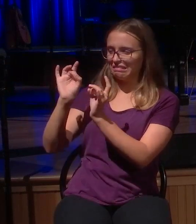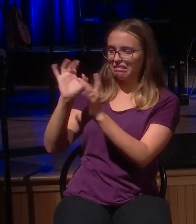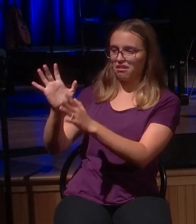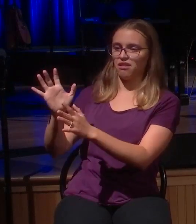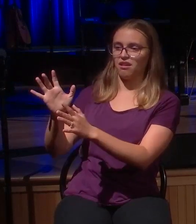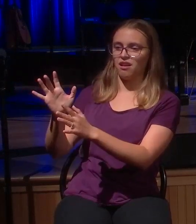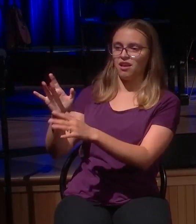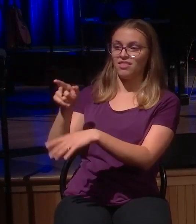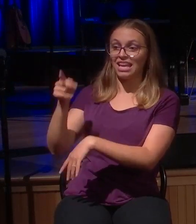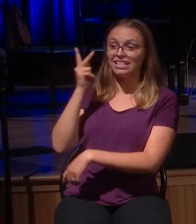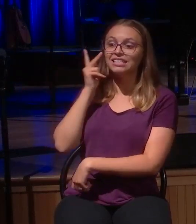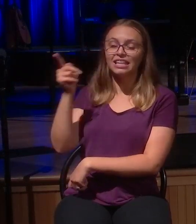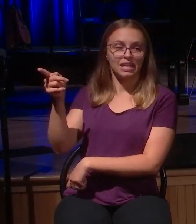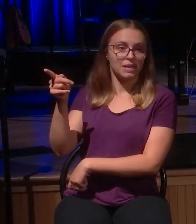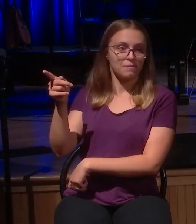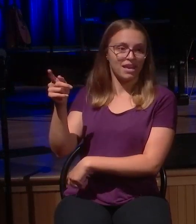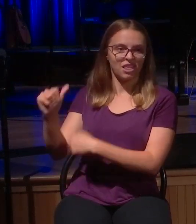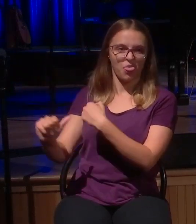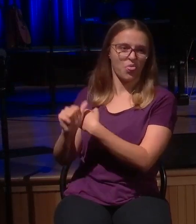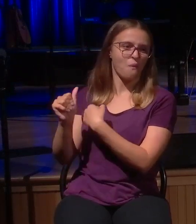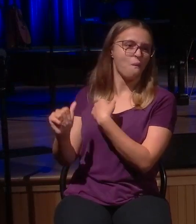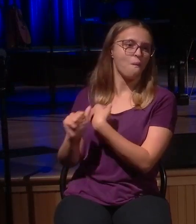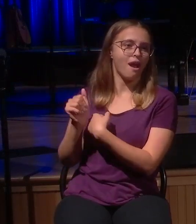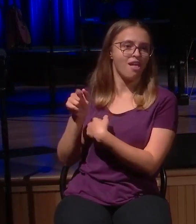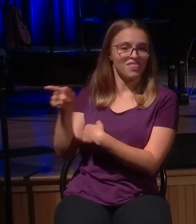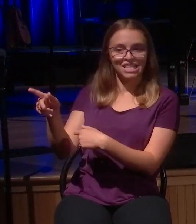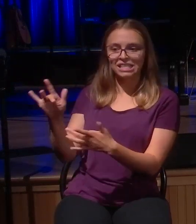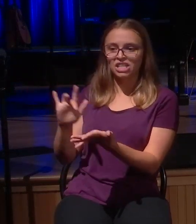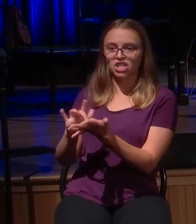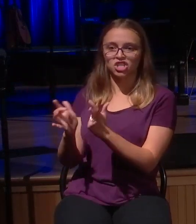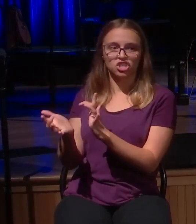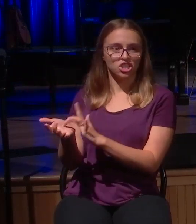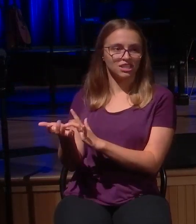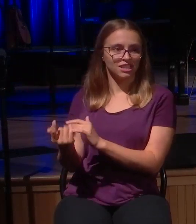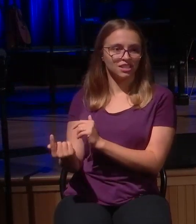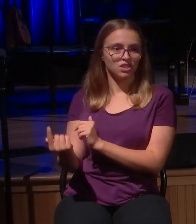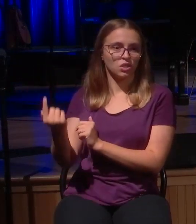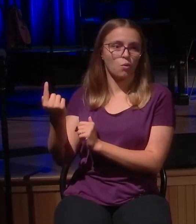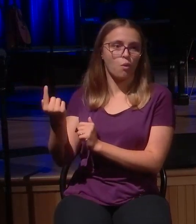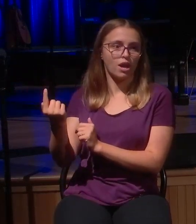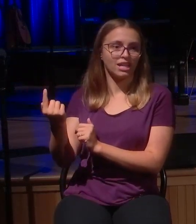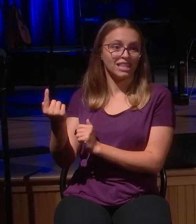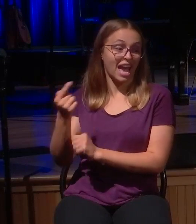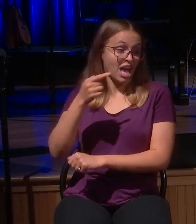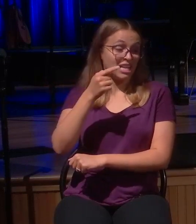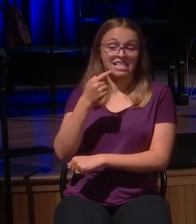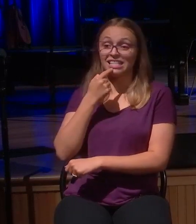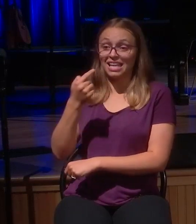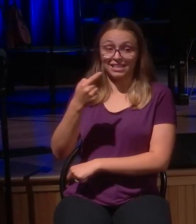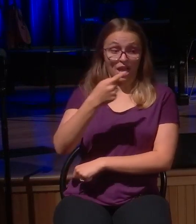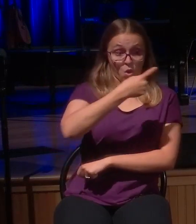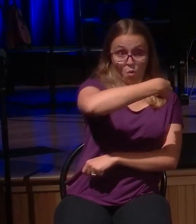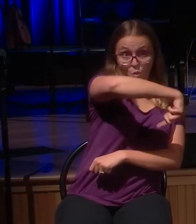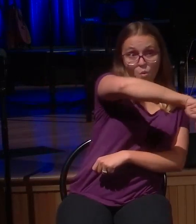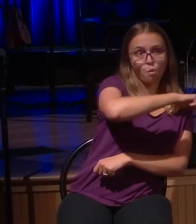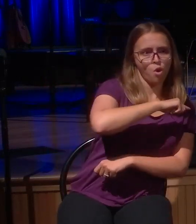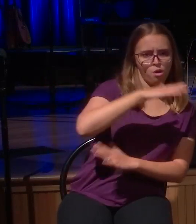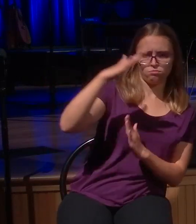Jesus is the one who has indicted them. This Jesus is the one who has said that they're outside of the kingdom. This is the Jesus who has rebuked